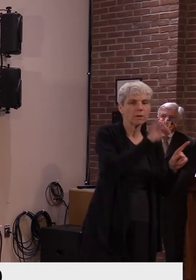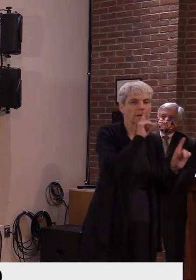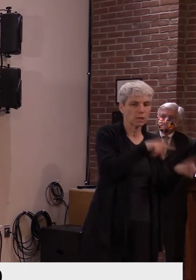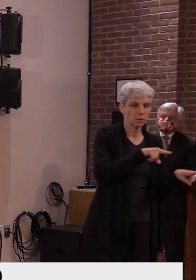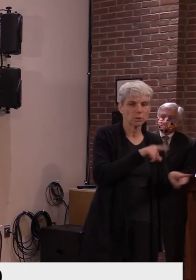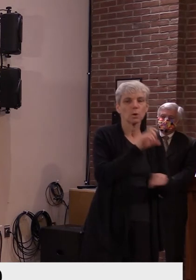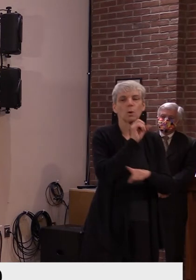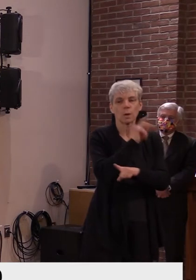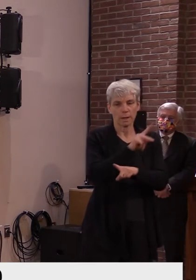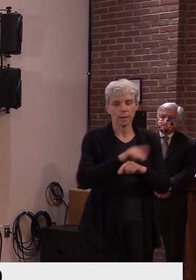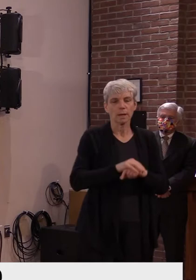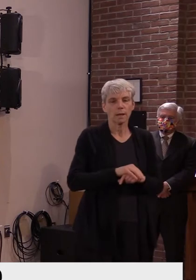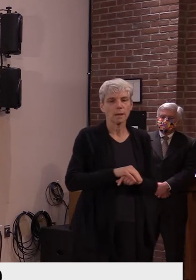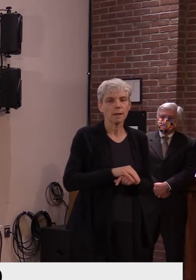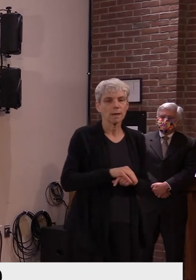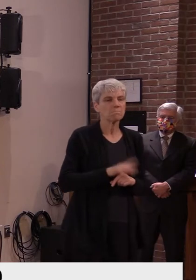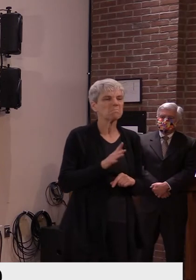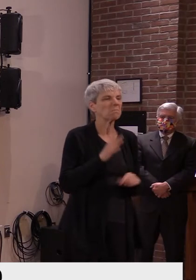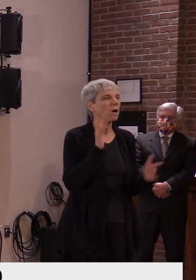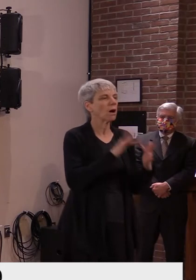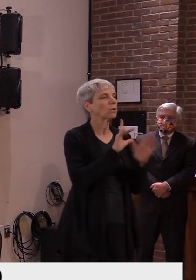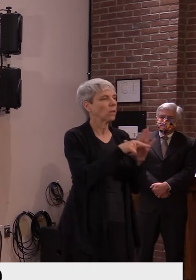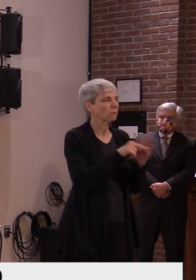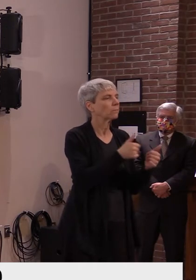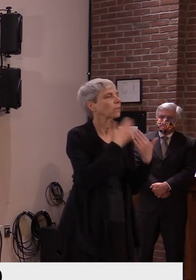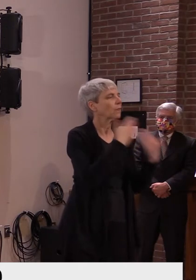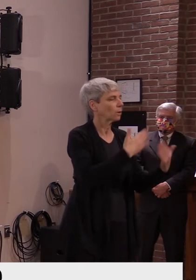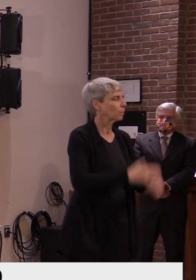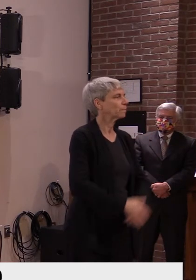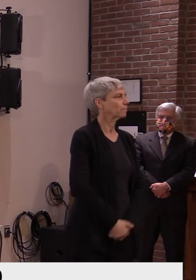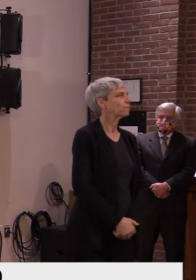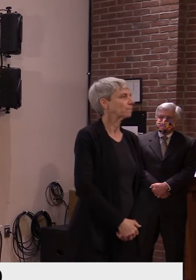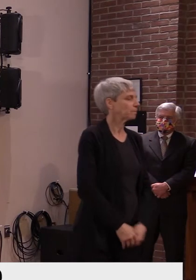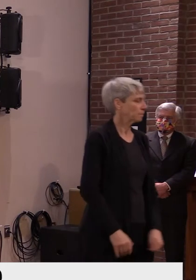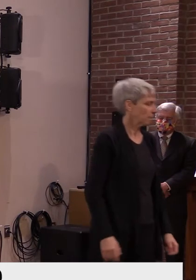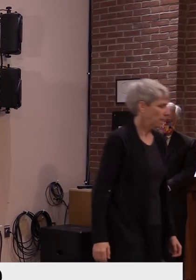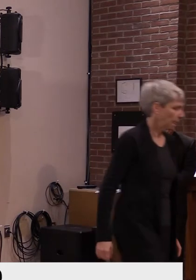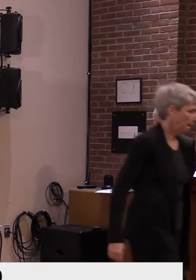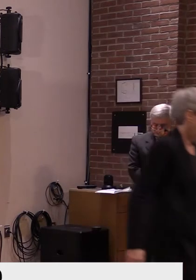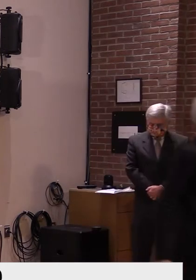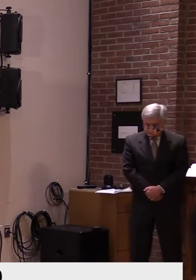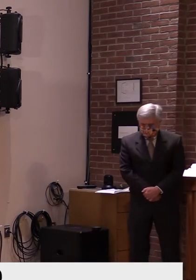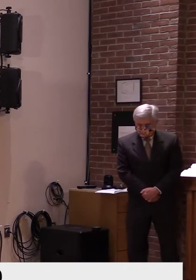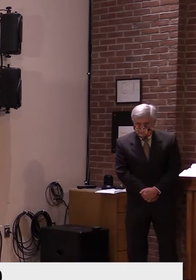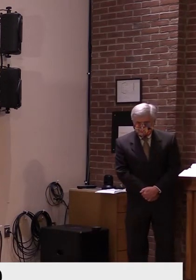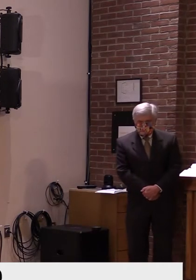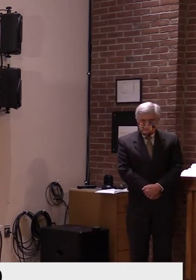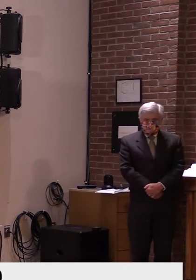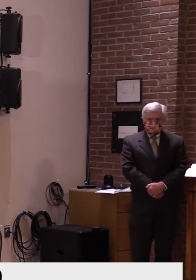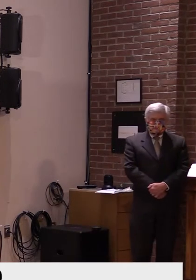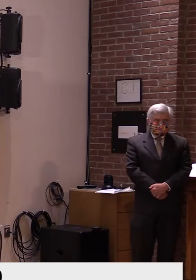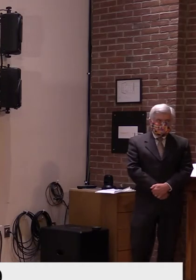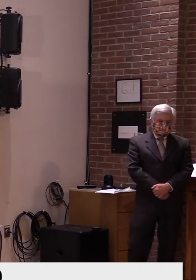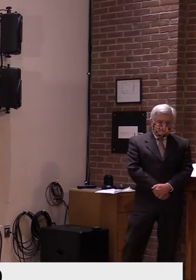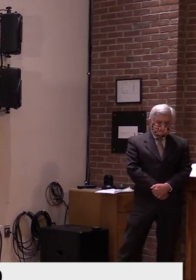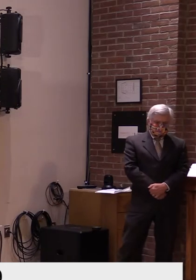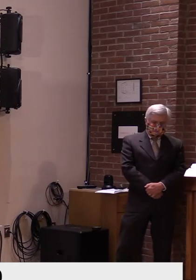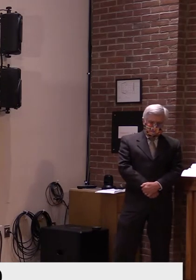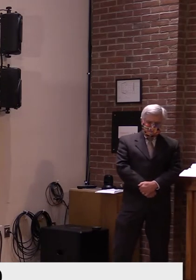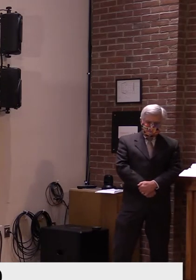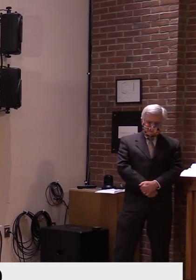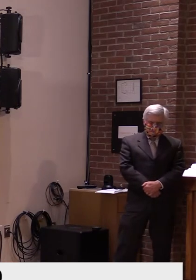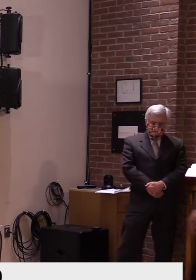Okay. Um, I may be in touch later today. Thank you very much for your time. Thank you, governor. Thank you. Aaron Patanko, VT Digger.